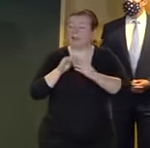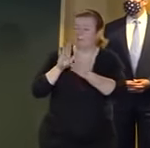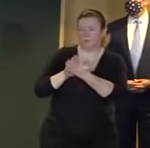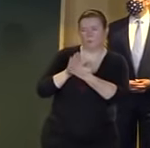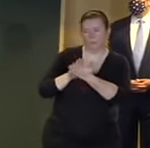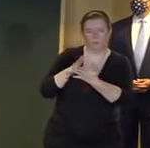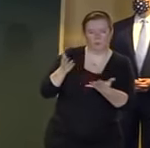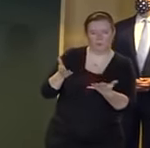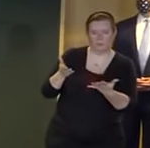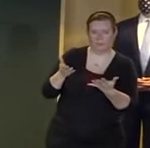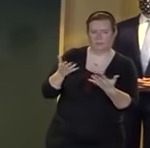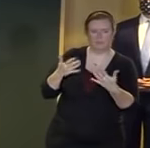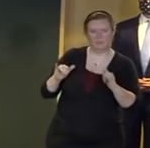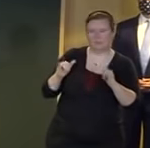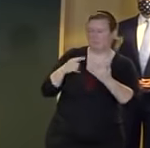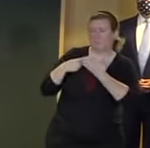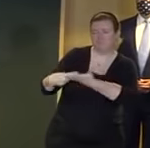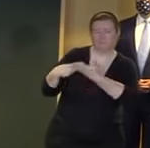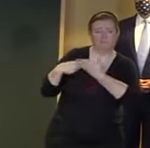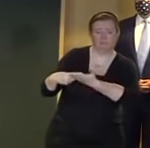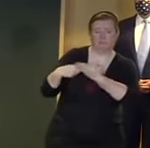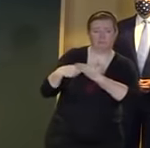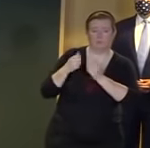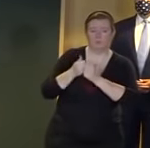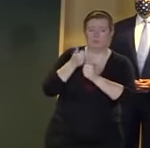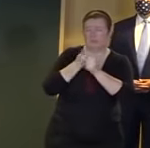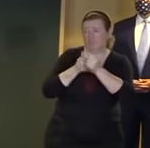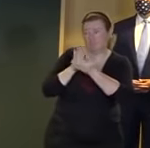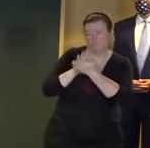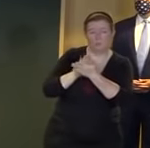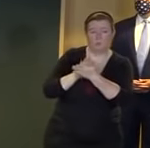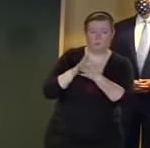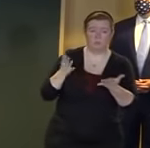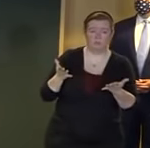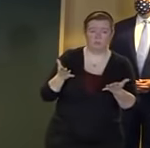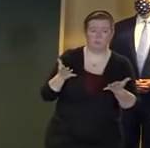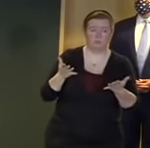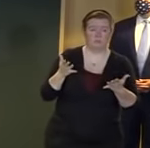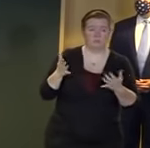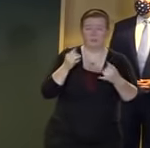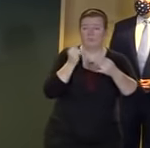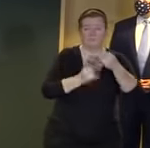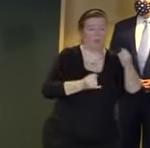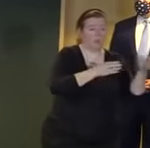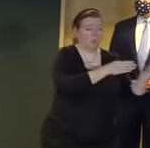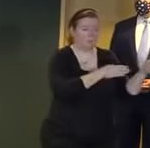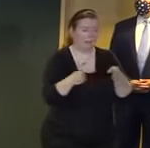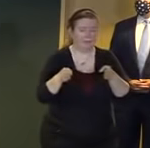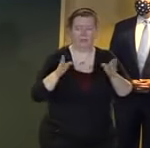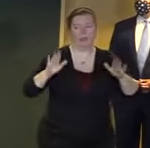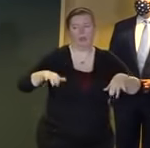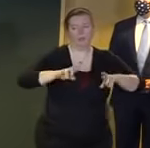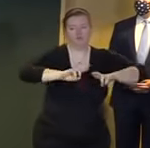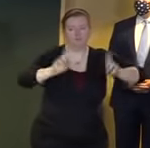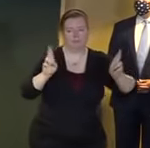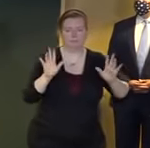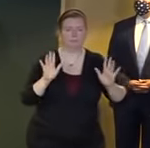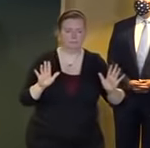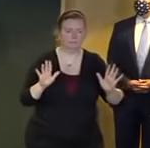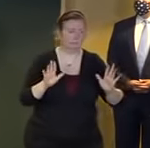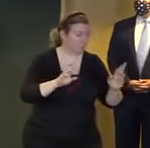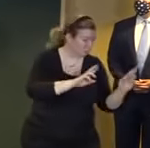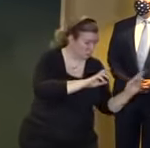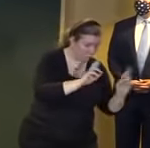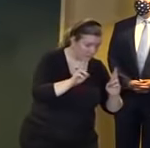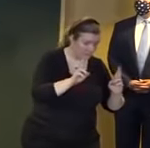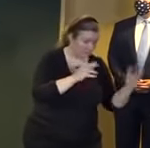with the hundreds of districts that are putting their final plans together uh but you know looking with with great interest on things